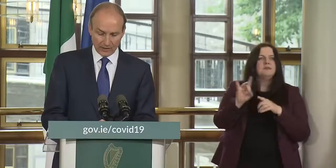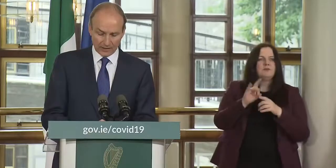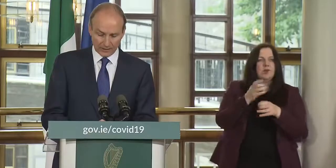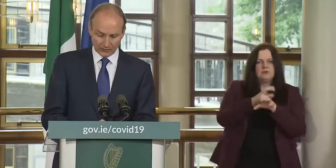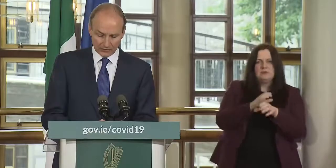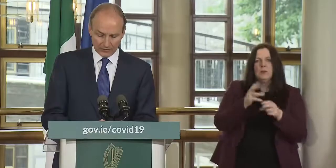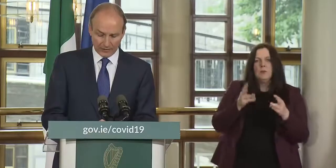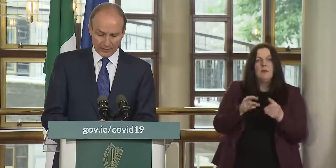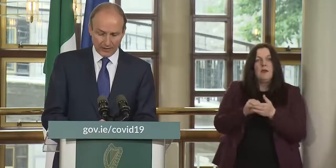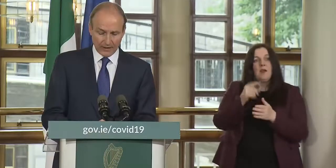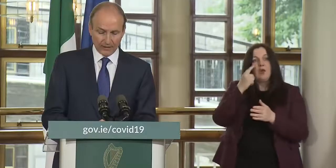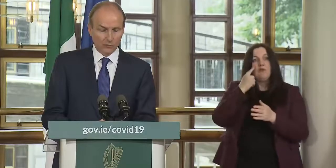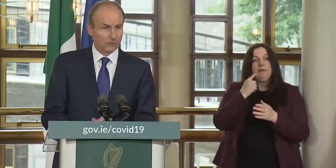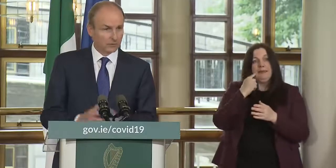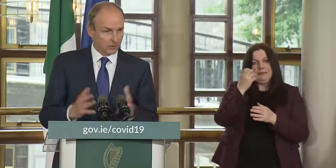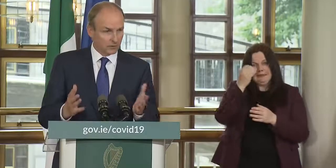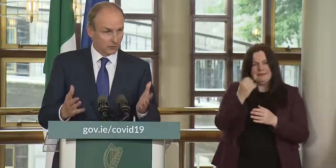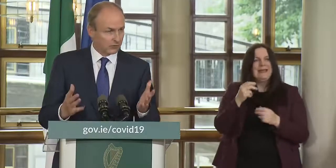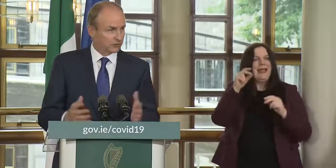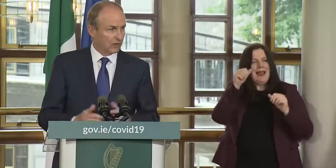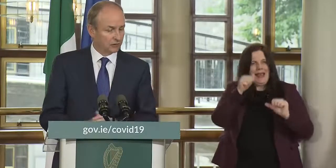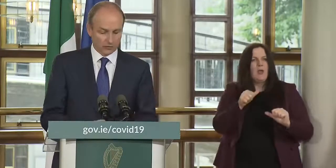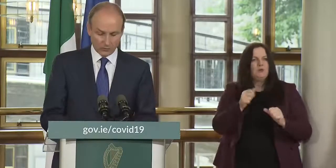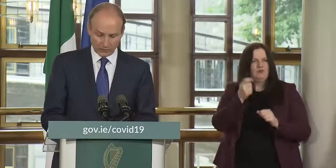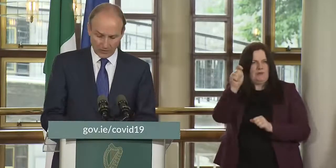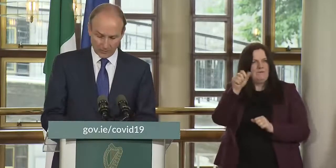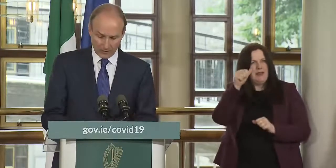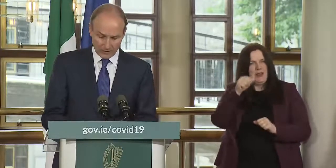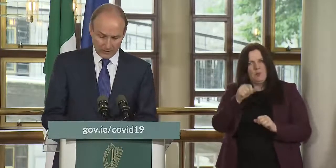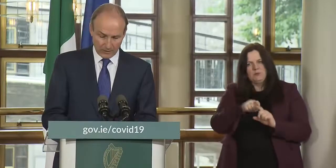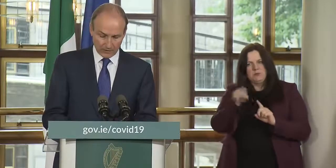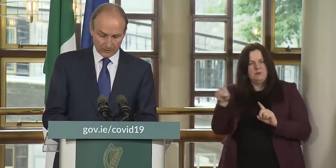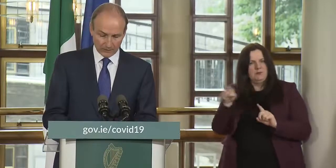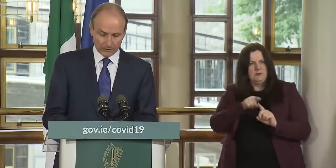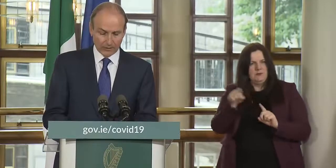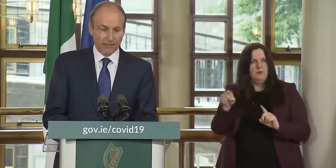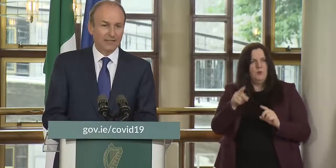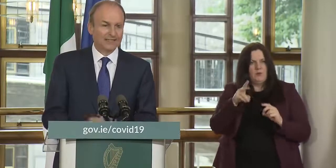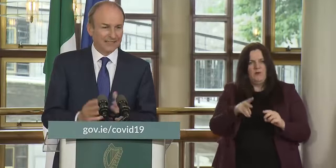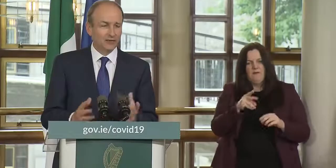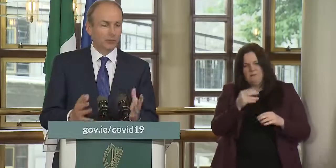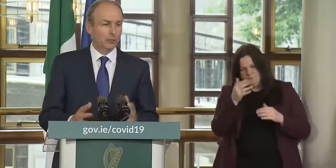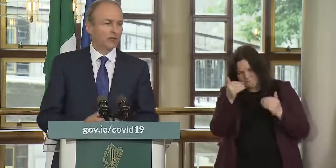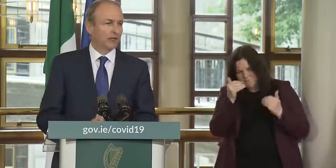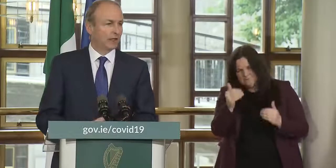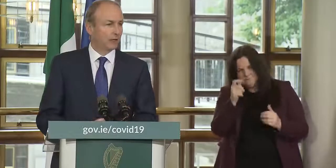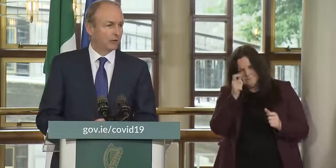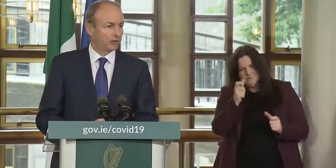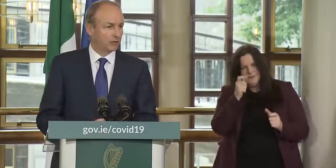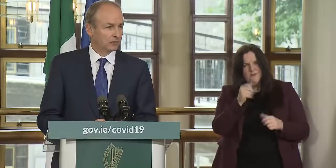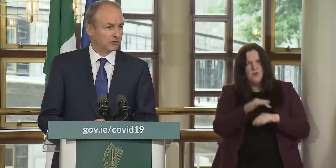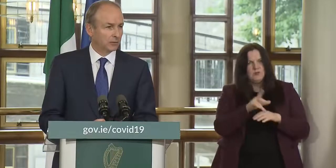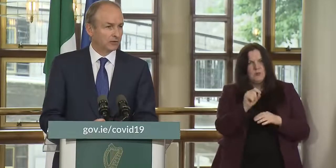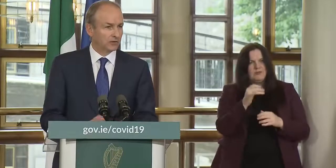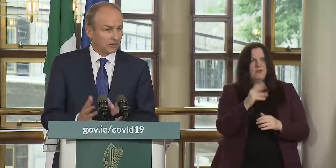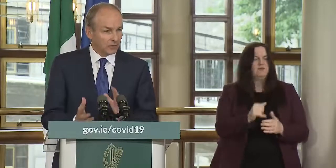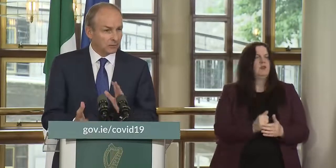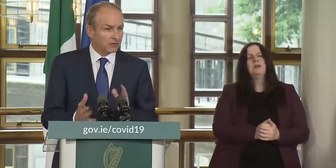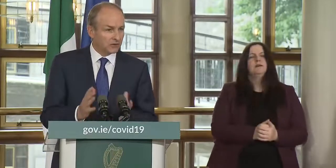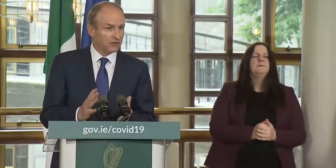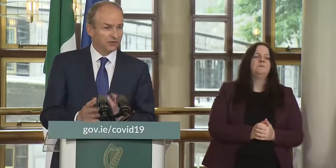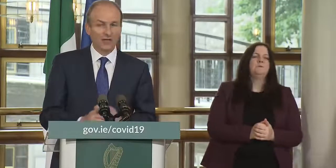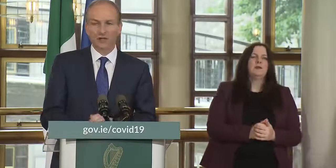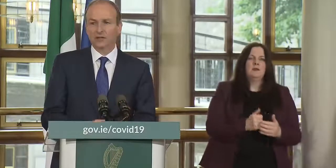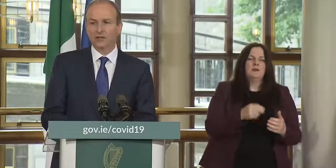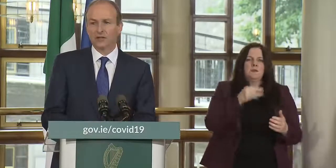on a green list uh to in terms of traveling to and from ireland essentially what we're saying here is countries that would have the